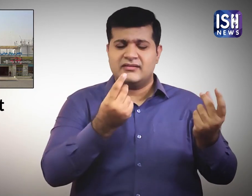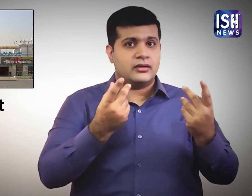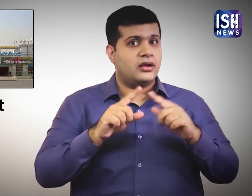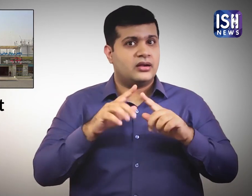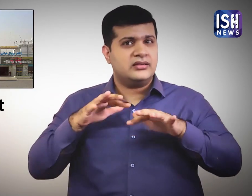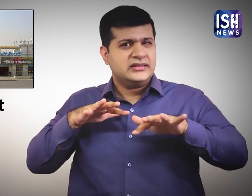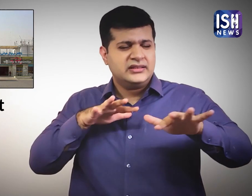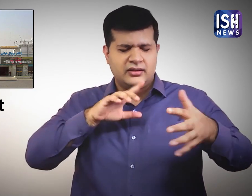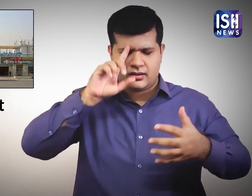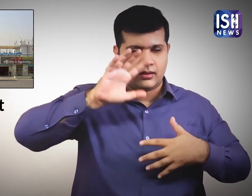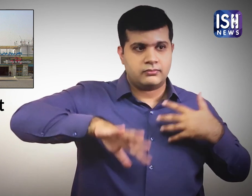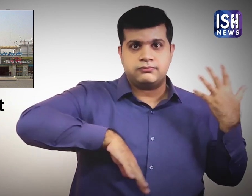rushed to leave the country.